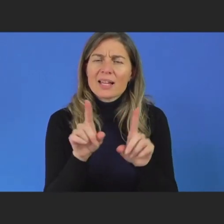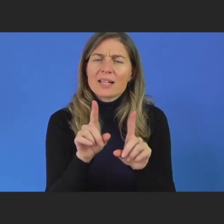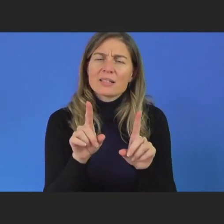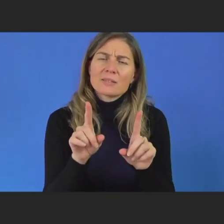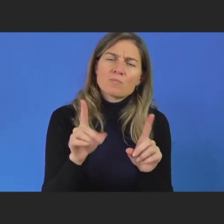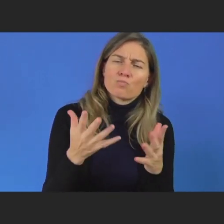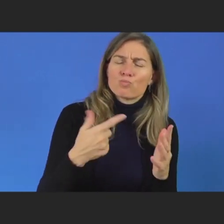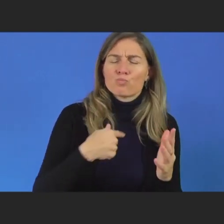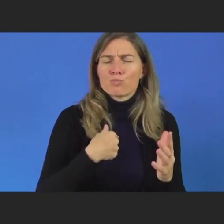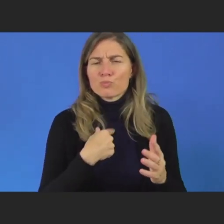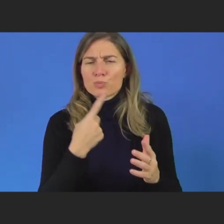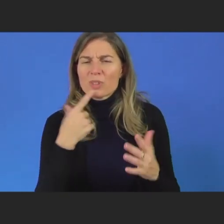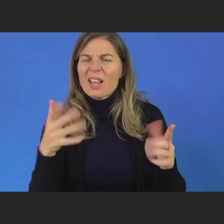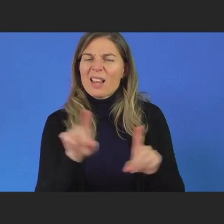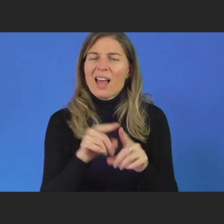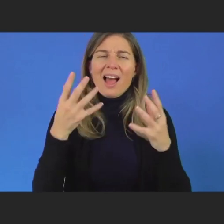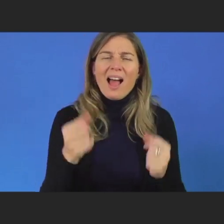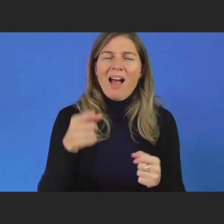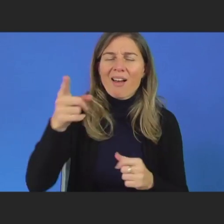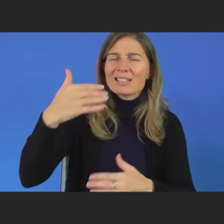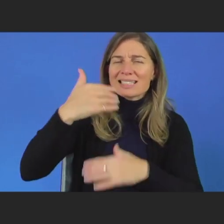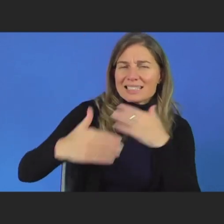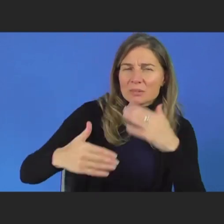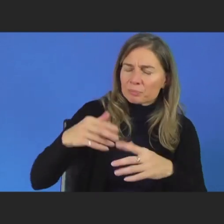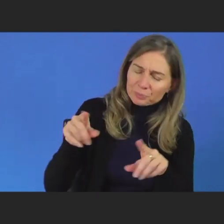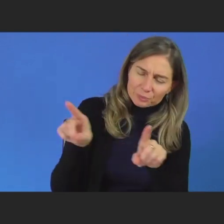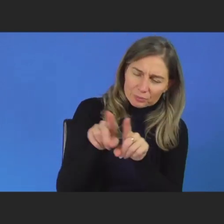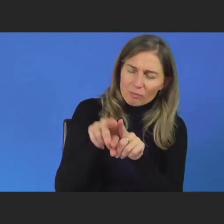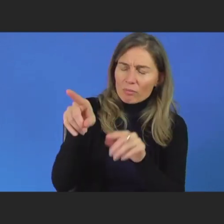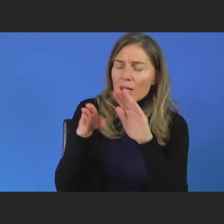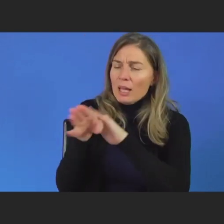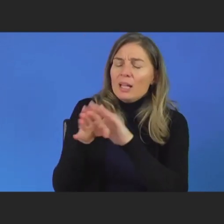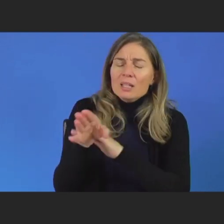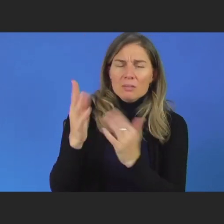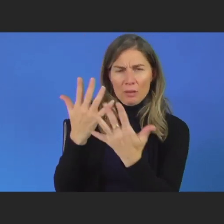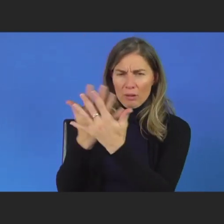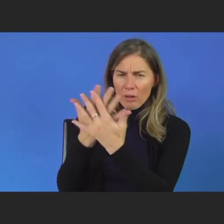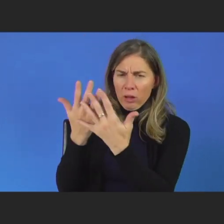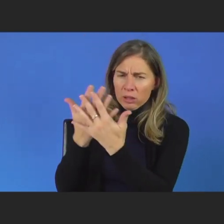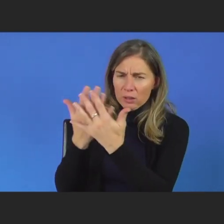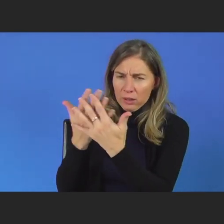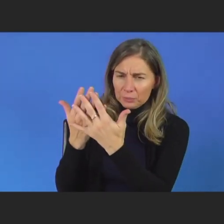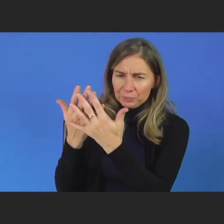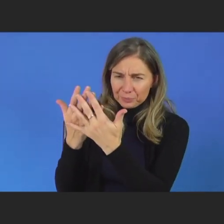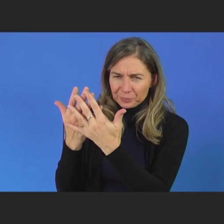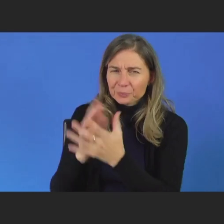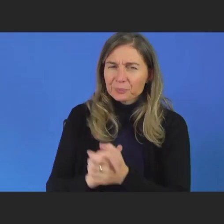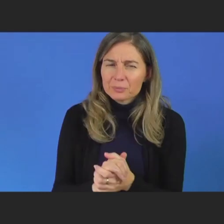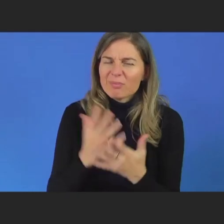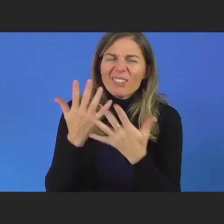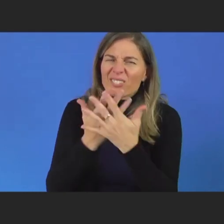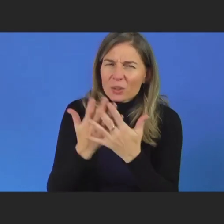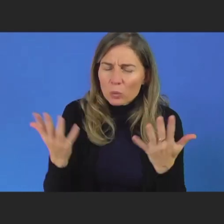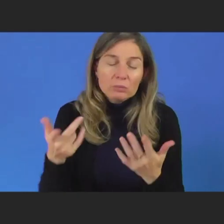planning any new online tools. So again, any new tool should be developed by a